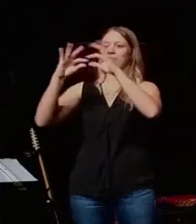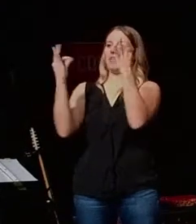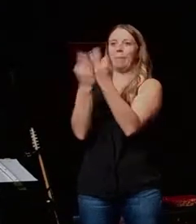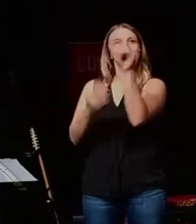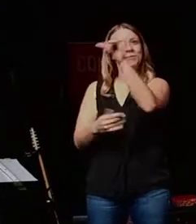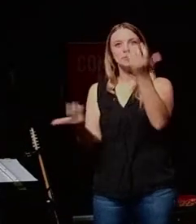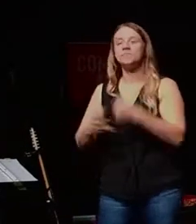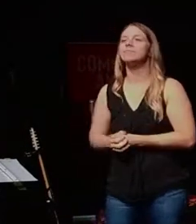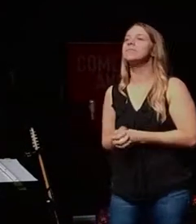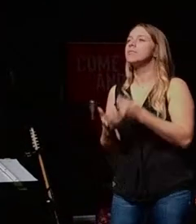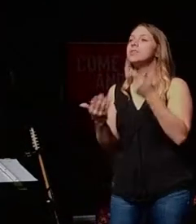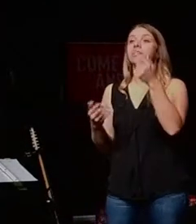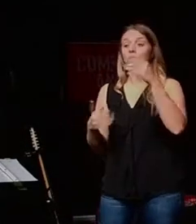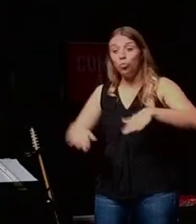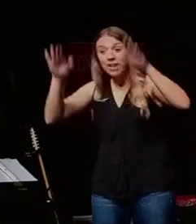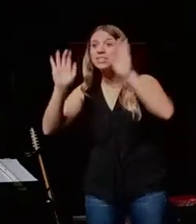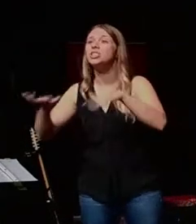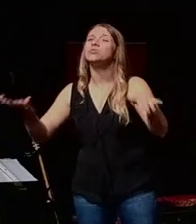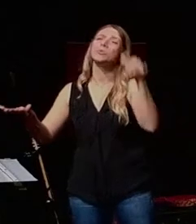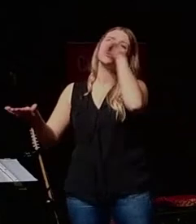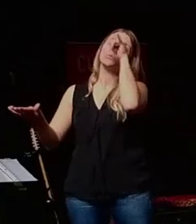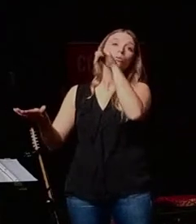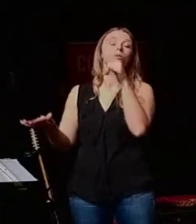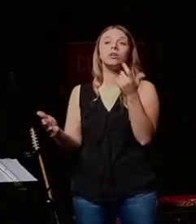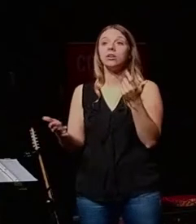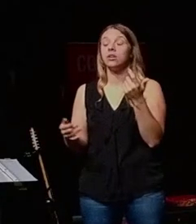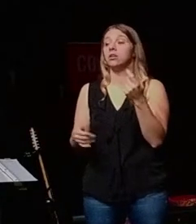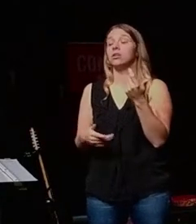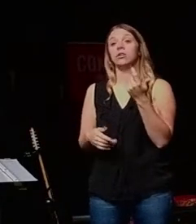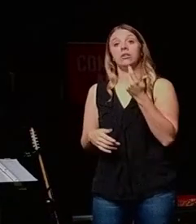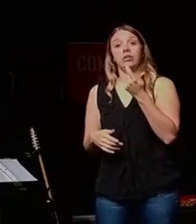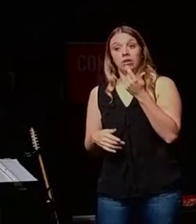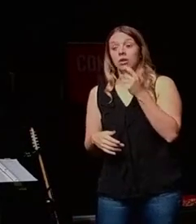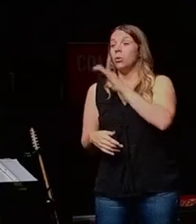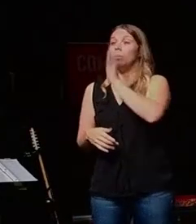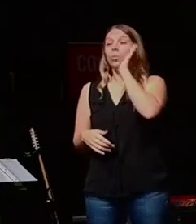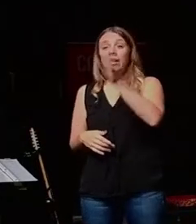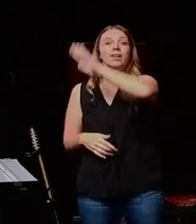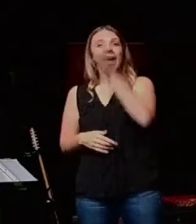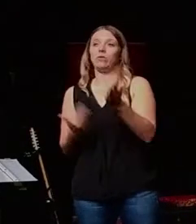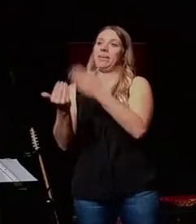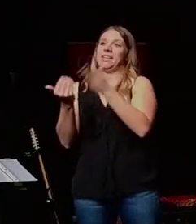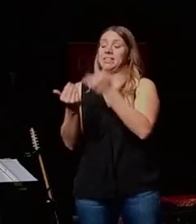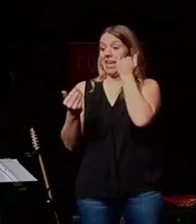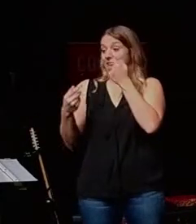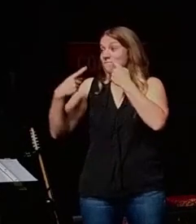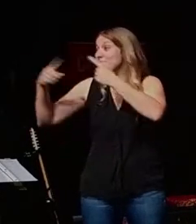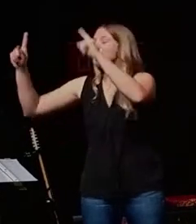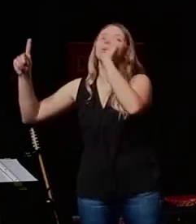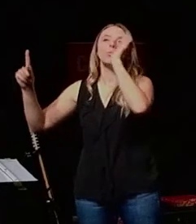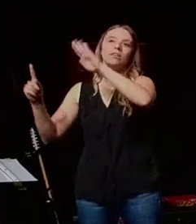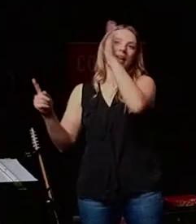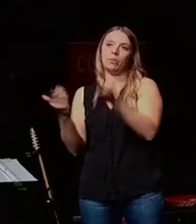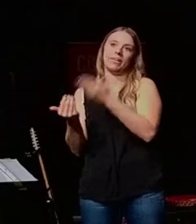You know what saying? Raising kids. Nothing good that you do will ever be easy. Ever. There's no